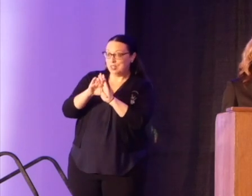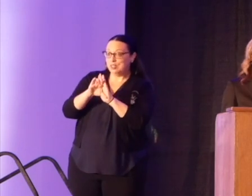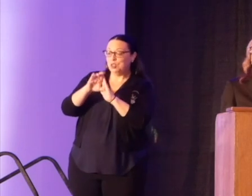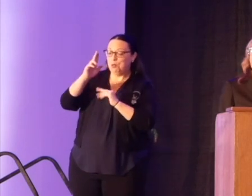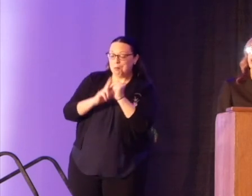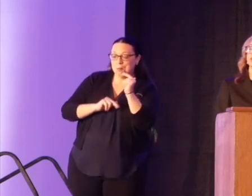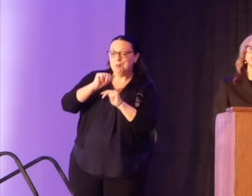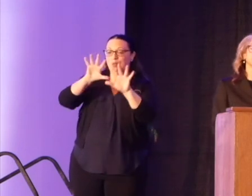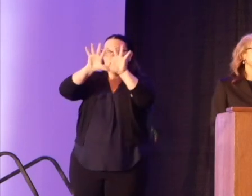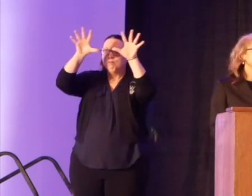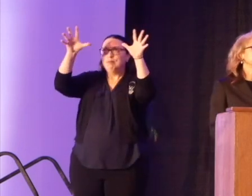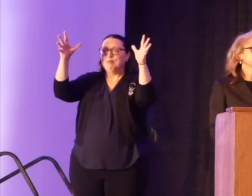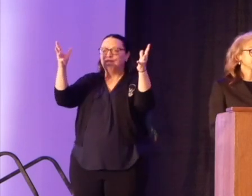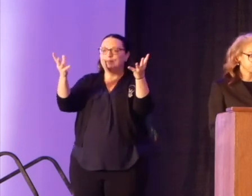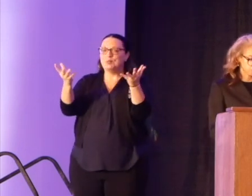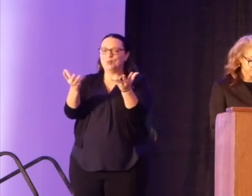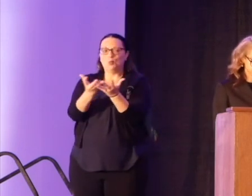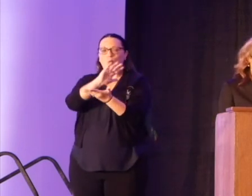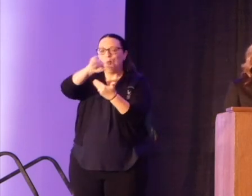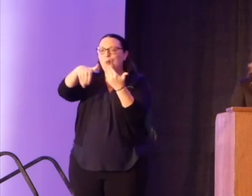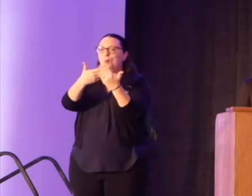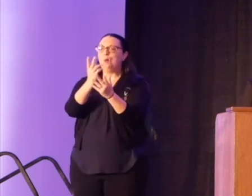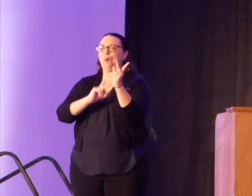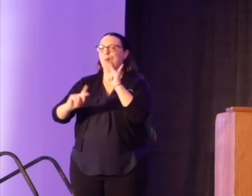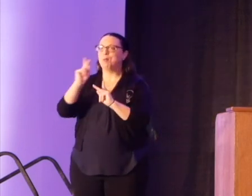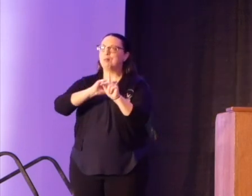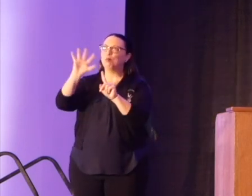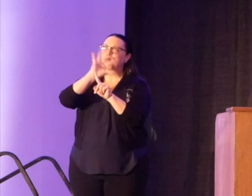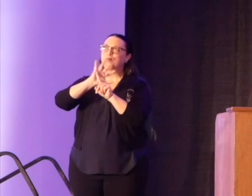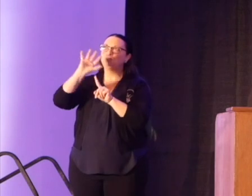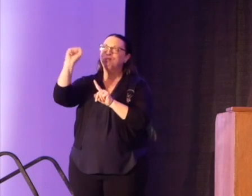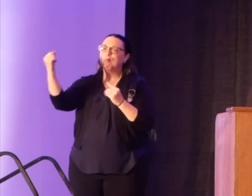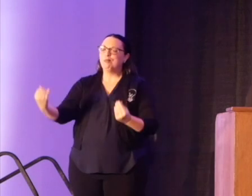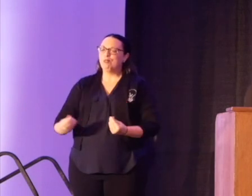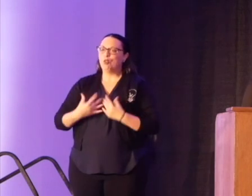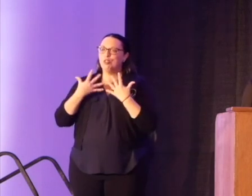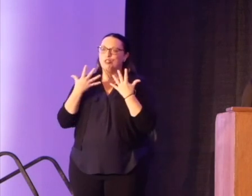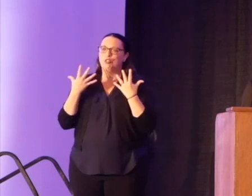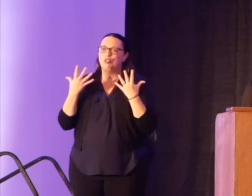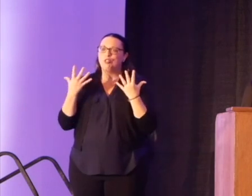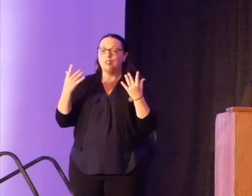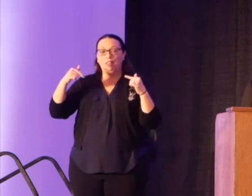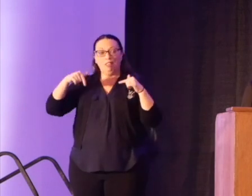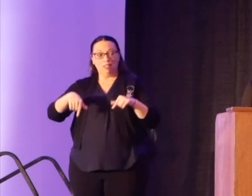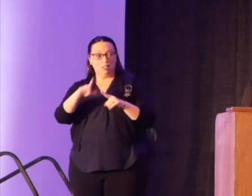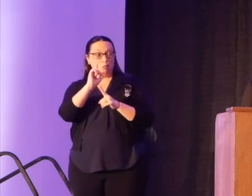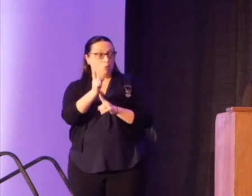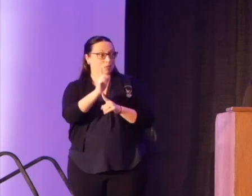world in which all people can flourish? This moment that we have all survived,